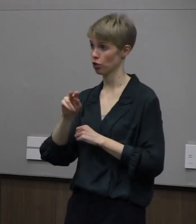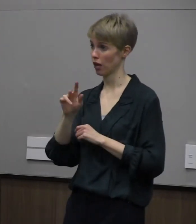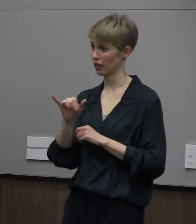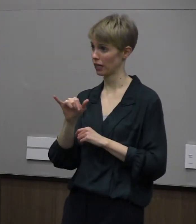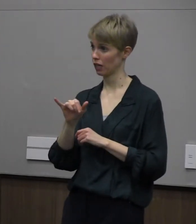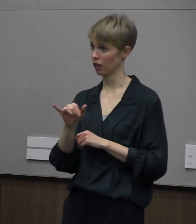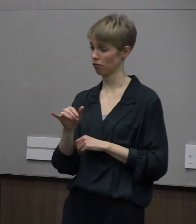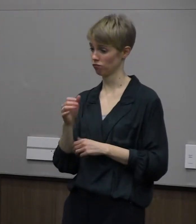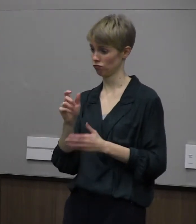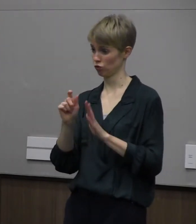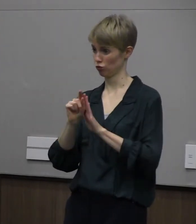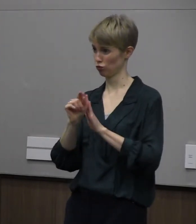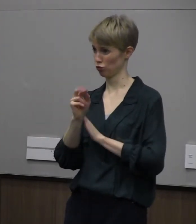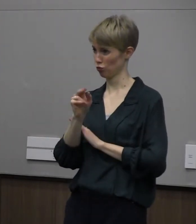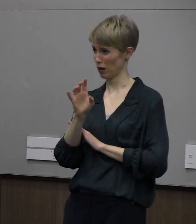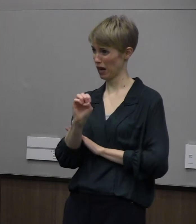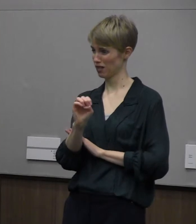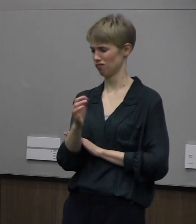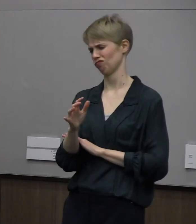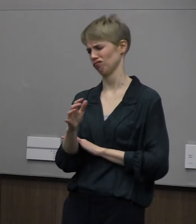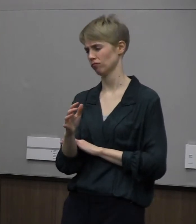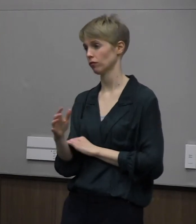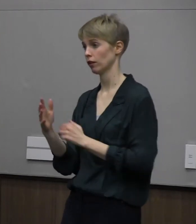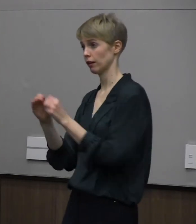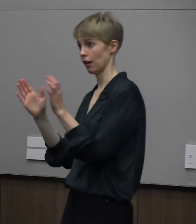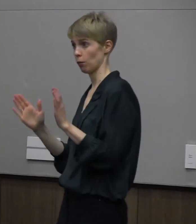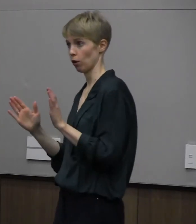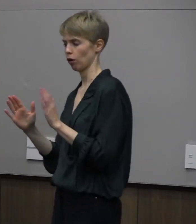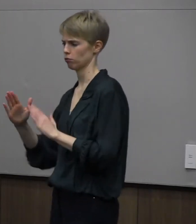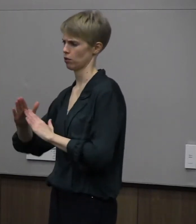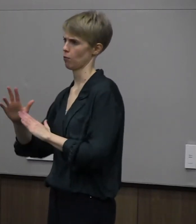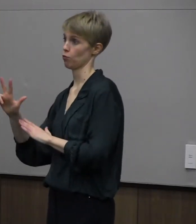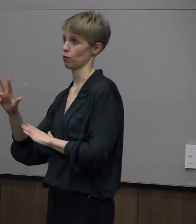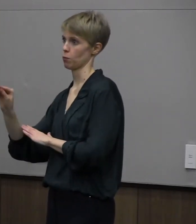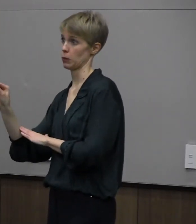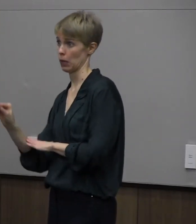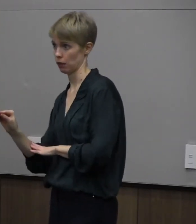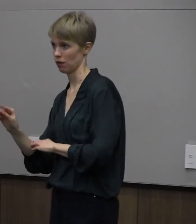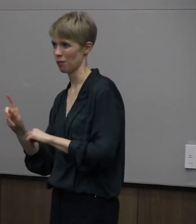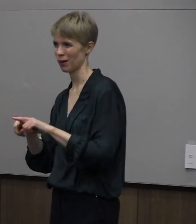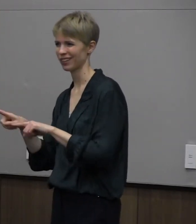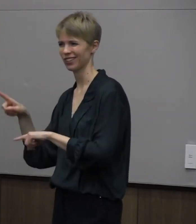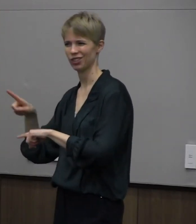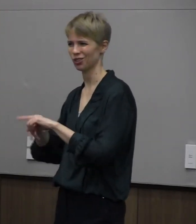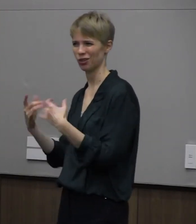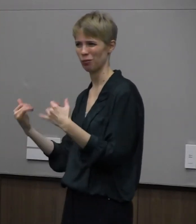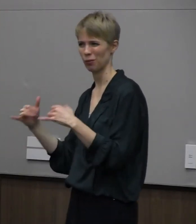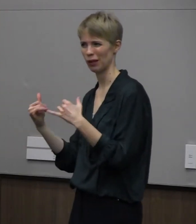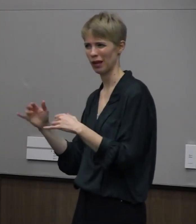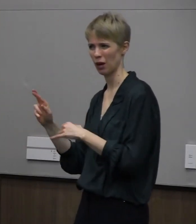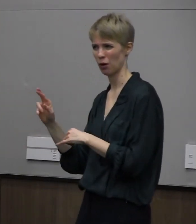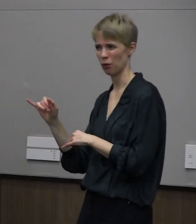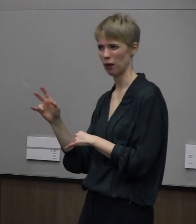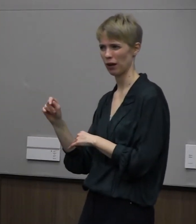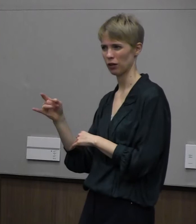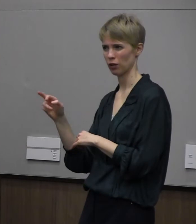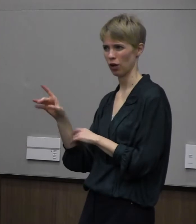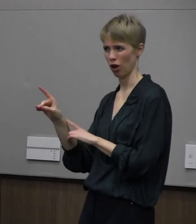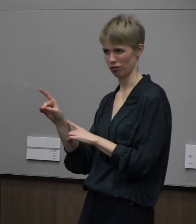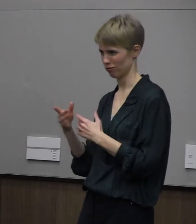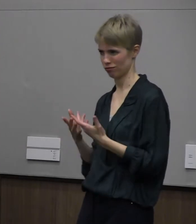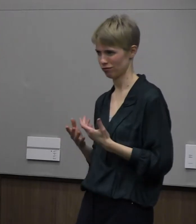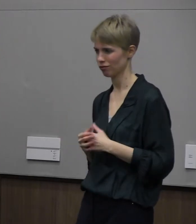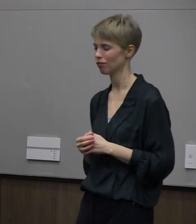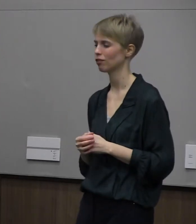and his neighbor was in the upper 3% of the class, but he couldn't play right guard. Johnny got the scholarship. It's okay,